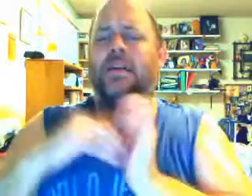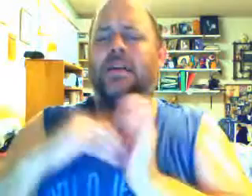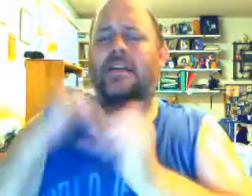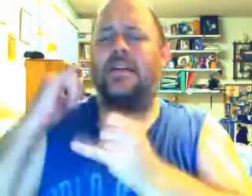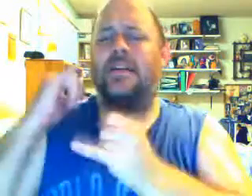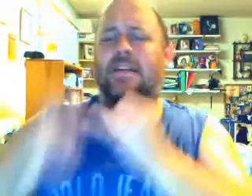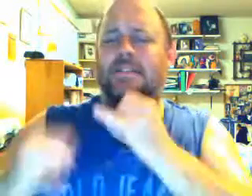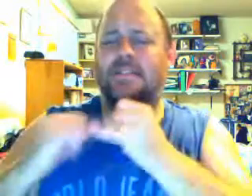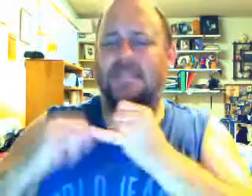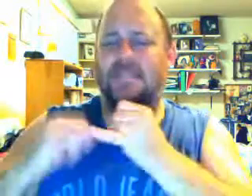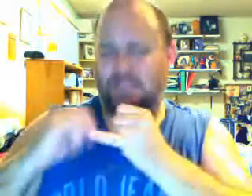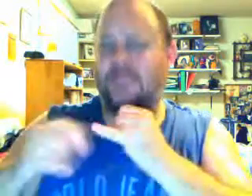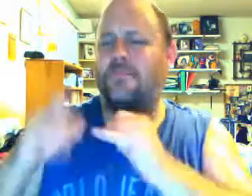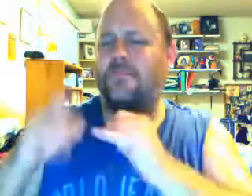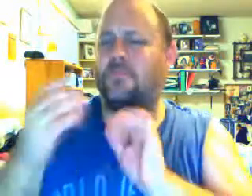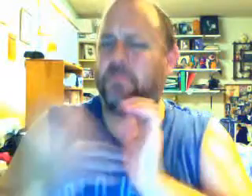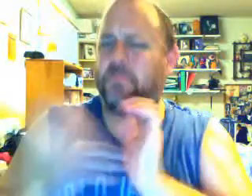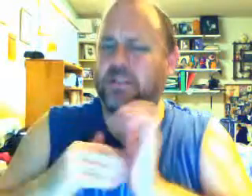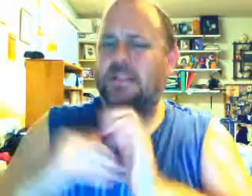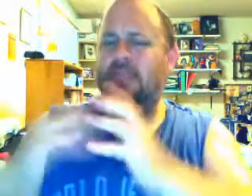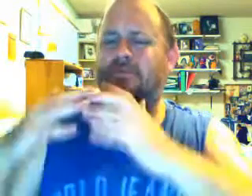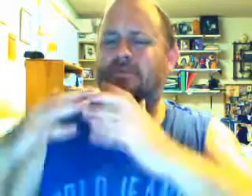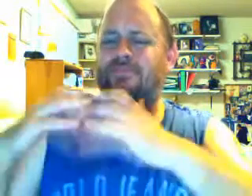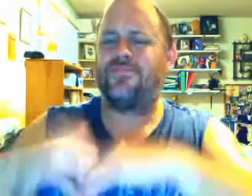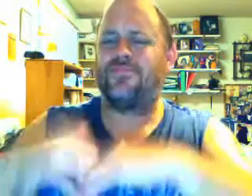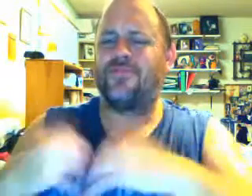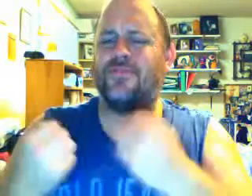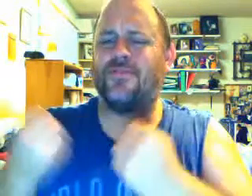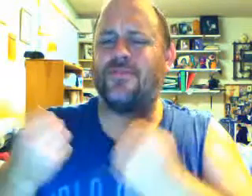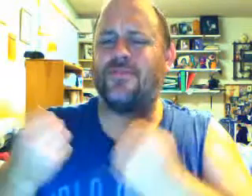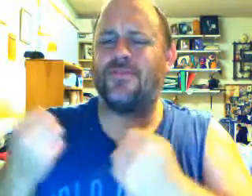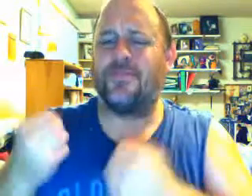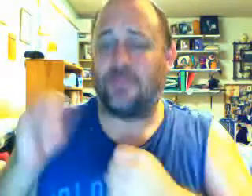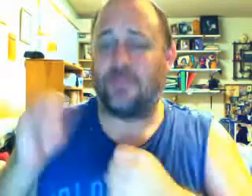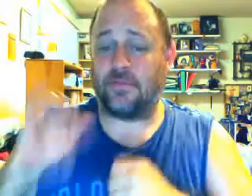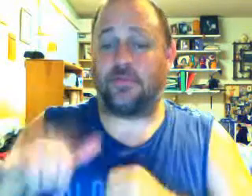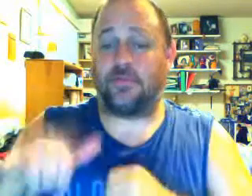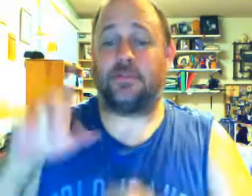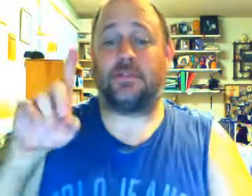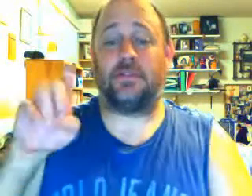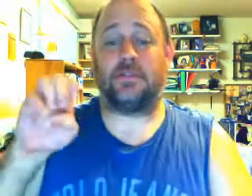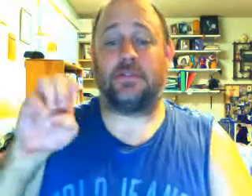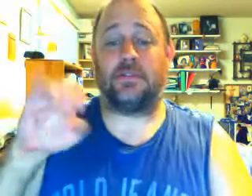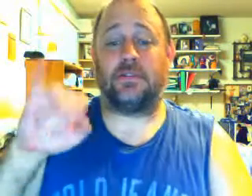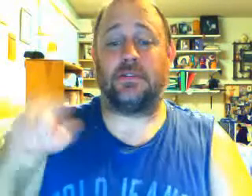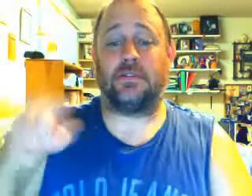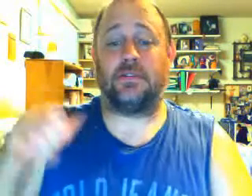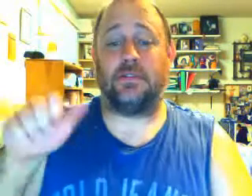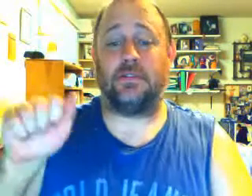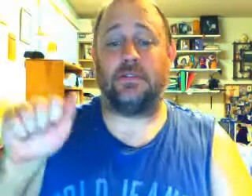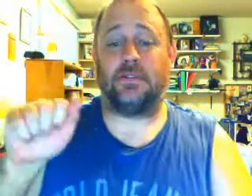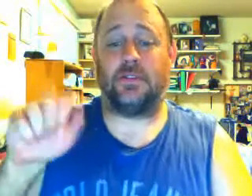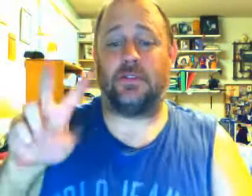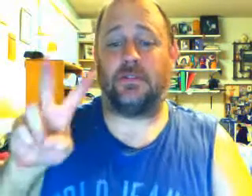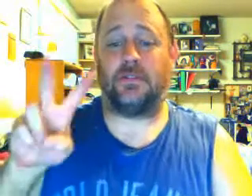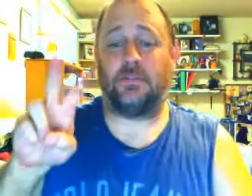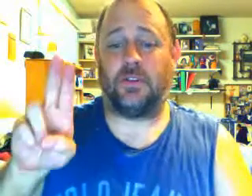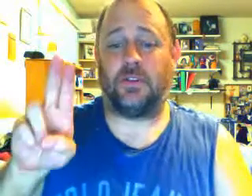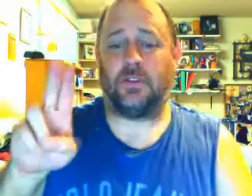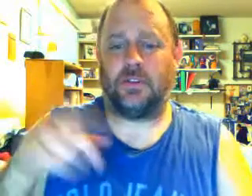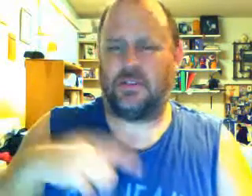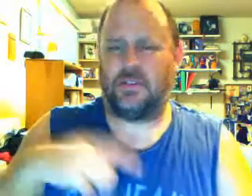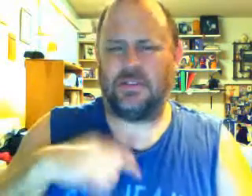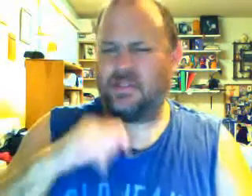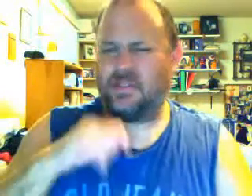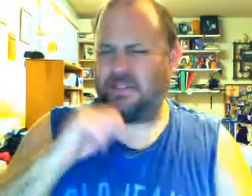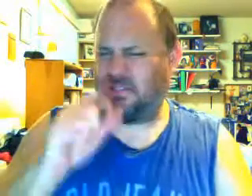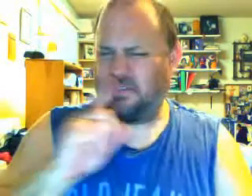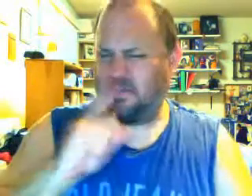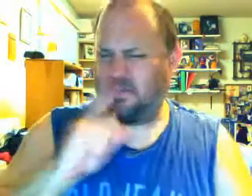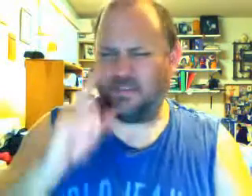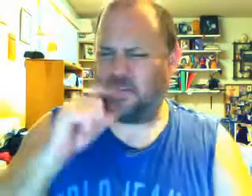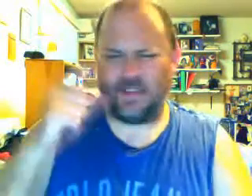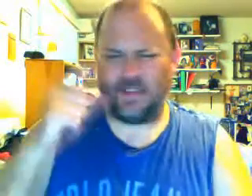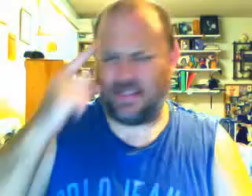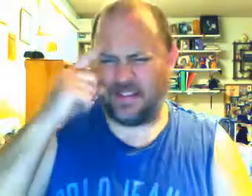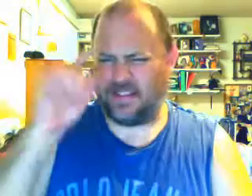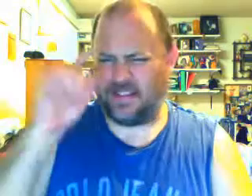We cannot get justice. We cannot right wrongs. Artists and author Arlen Schumer says that behind superhero